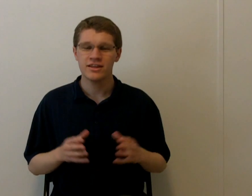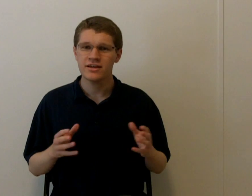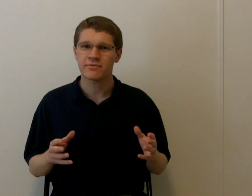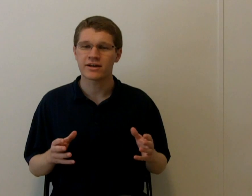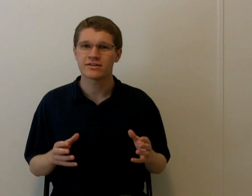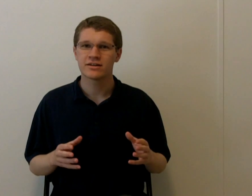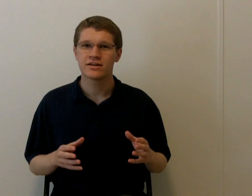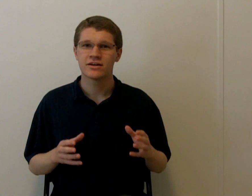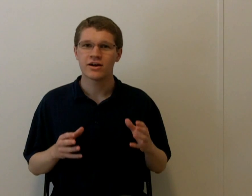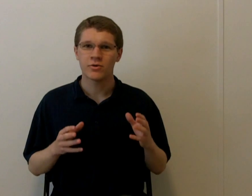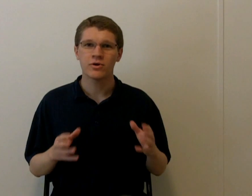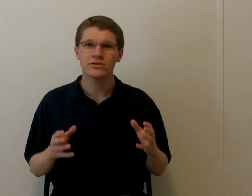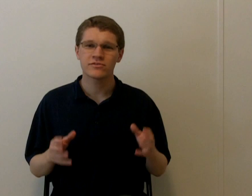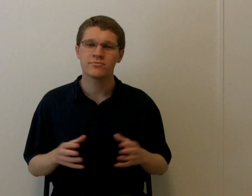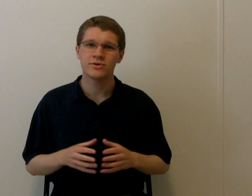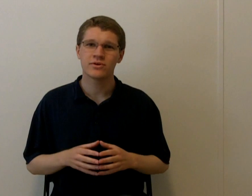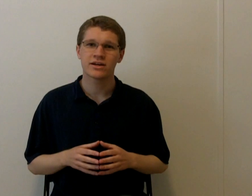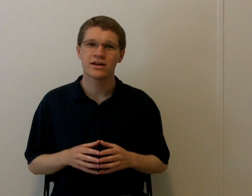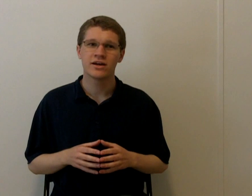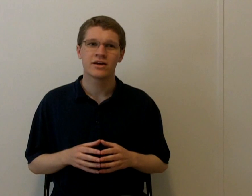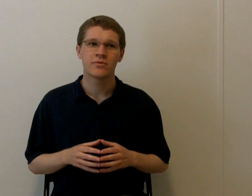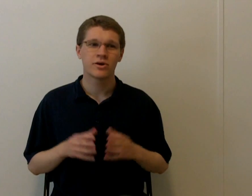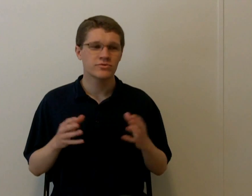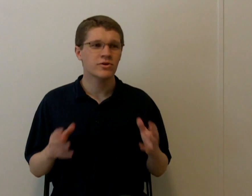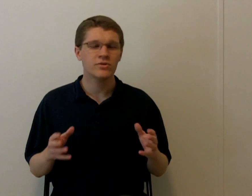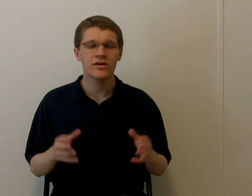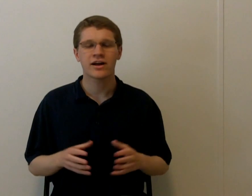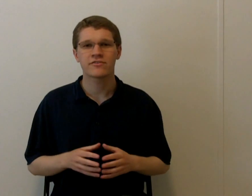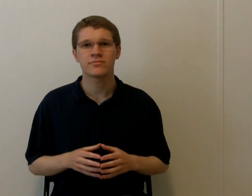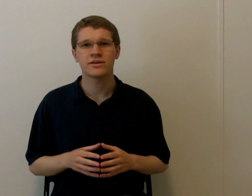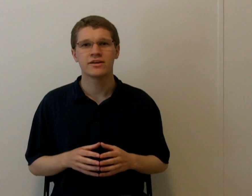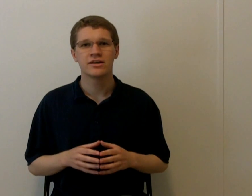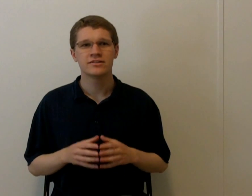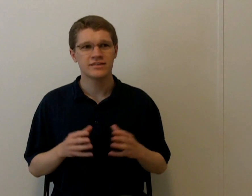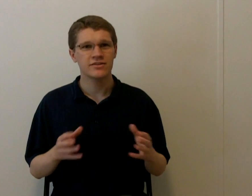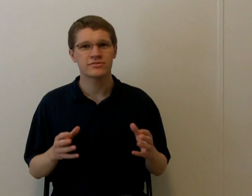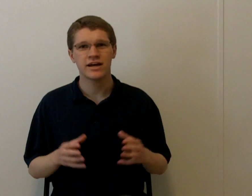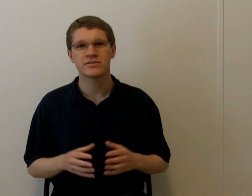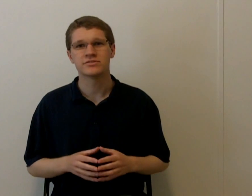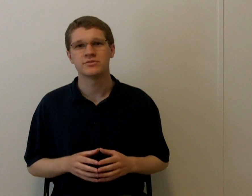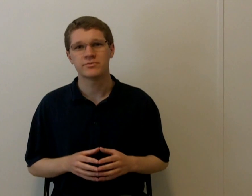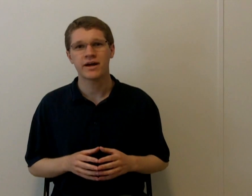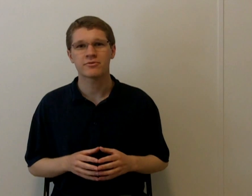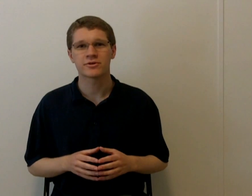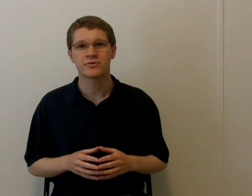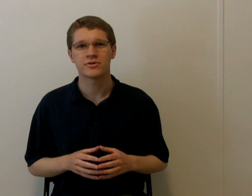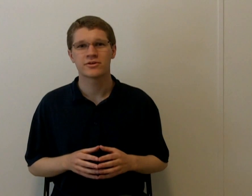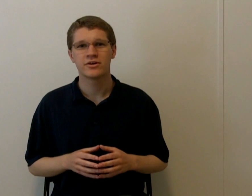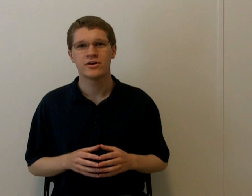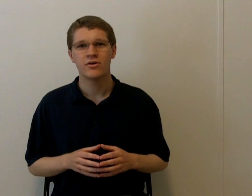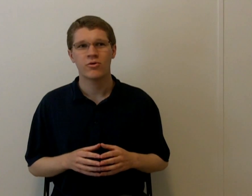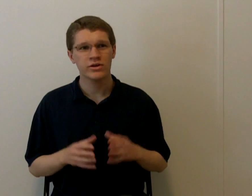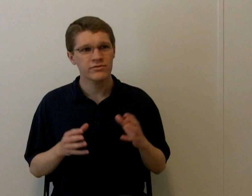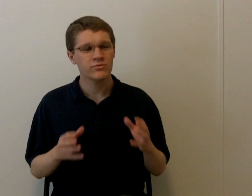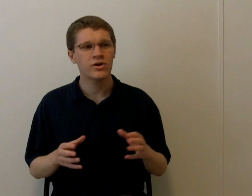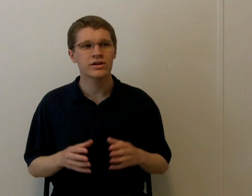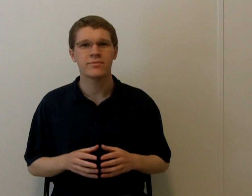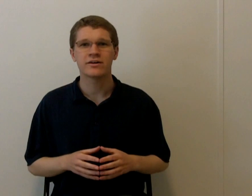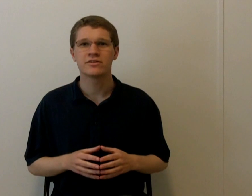Think about it. A world of computing where you no longer have to be tethered down to a power cord or even worry about